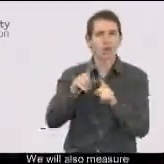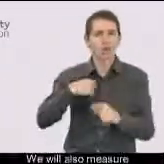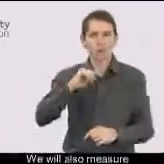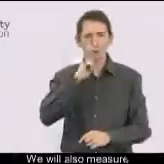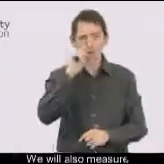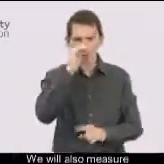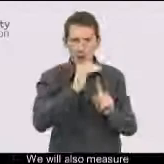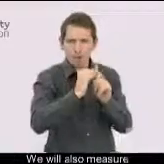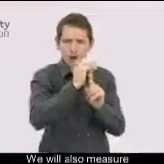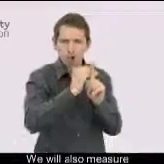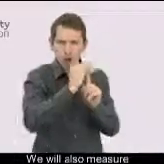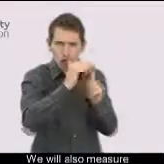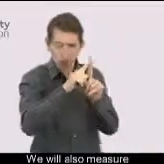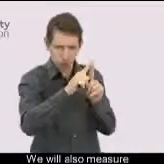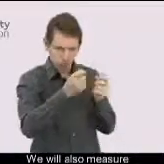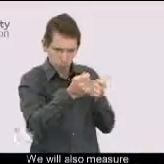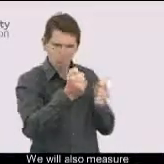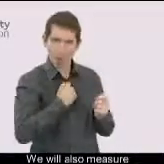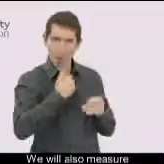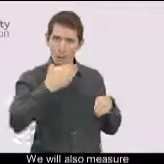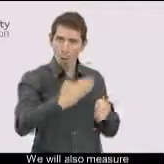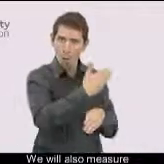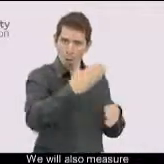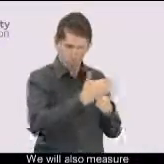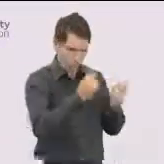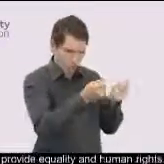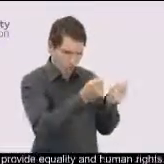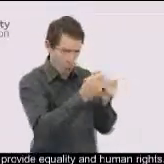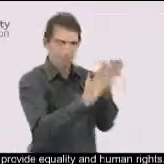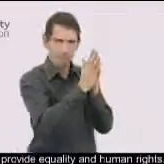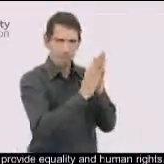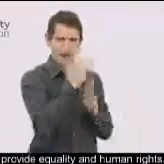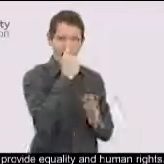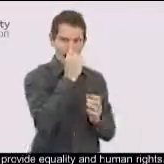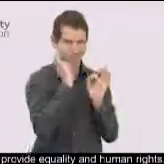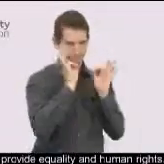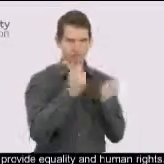We will also measure and manage our performance to provide equality and human rights.